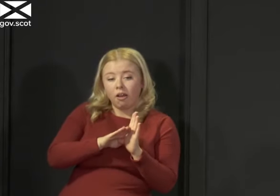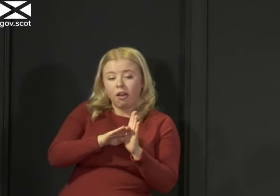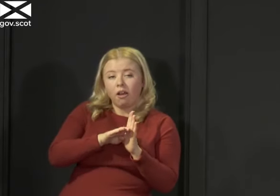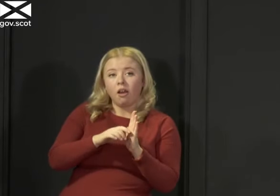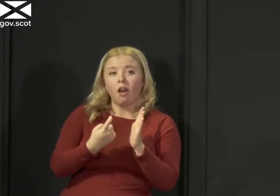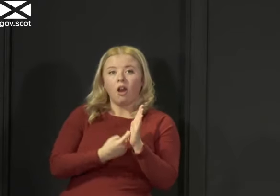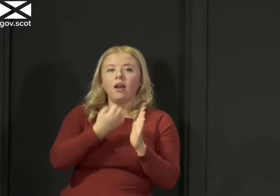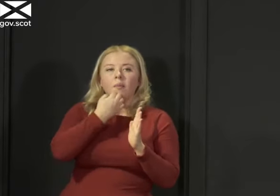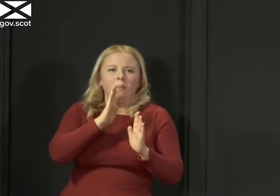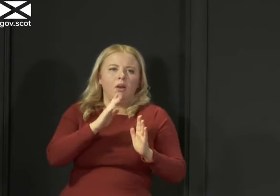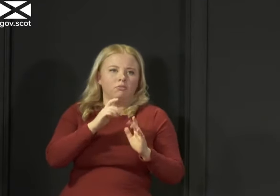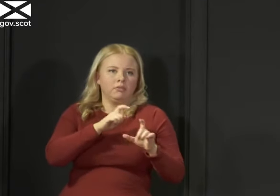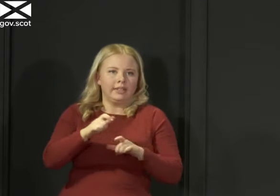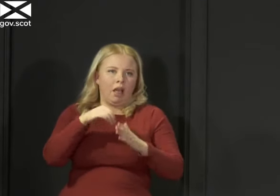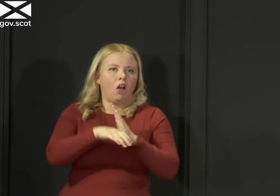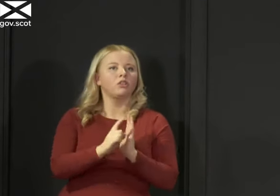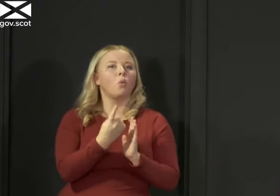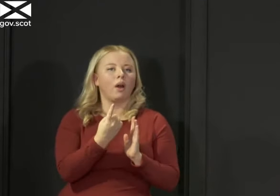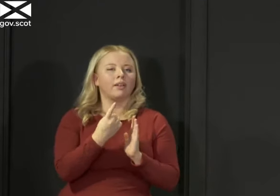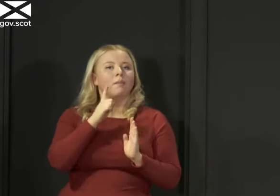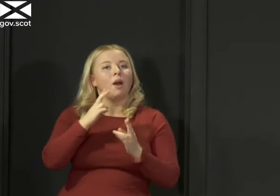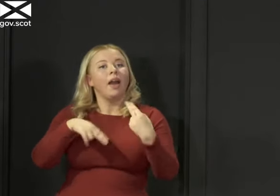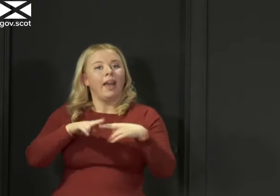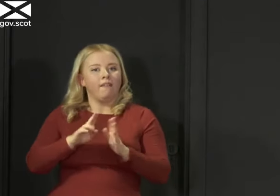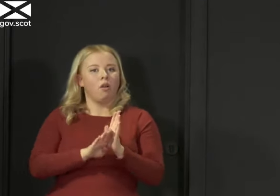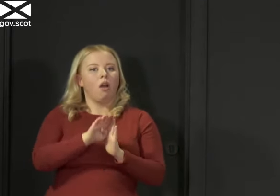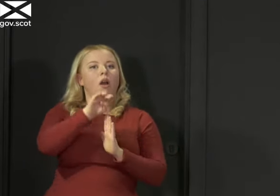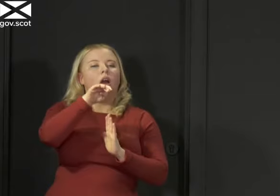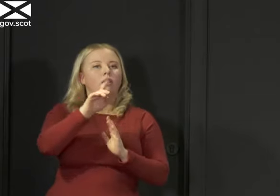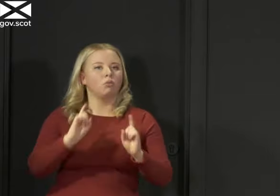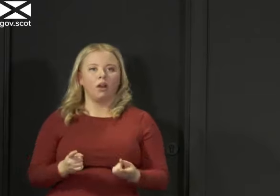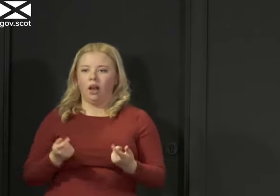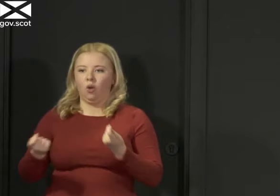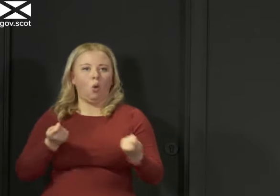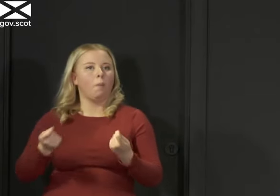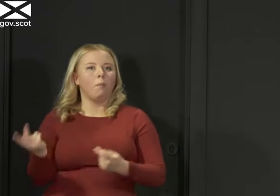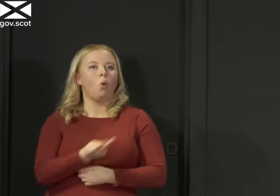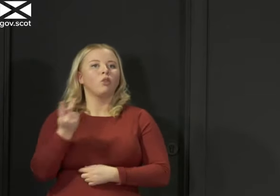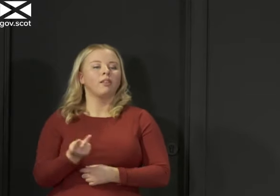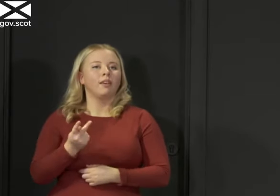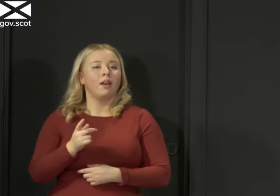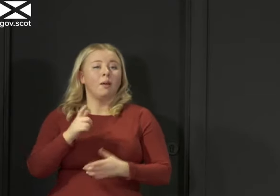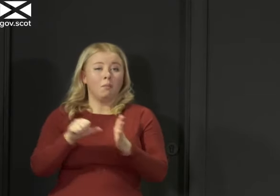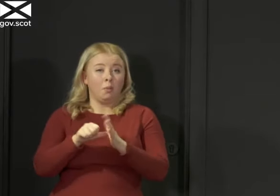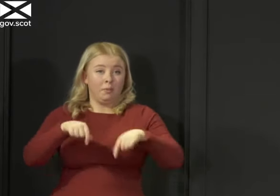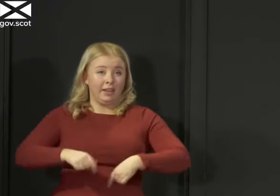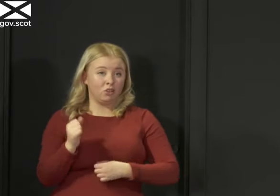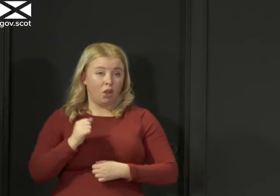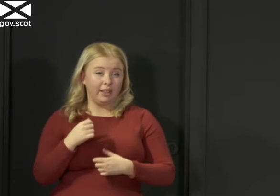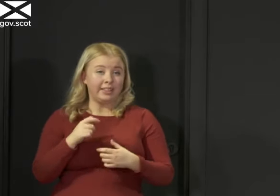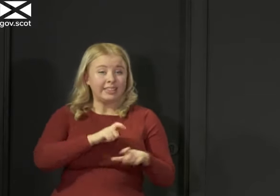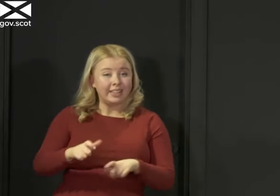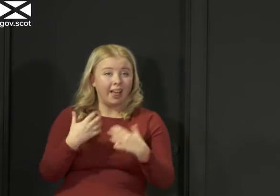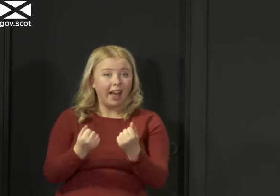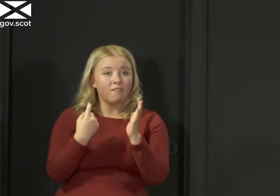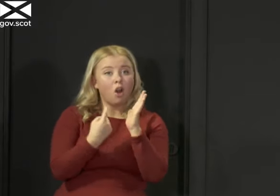could if we had a high incidence. The problem now across Scotland is that we still have an R number and an incidence that are